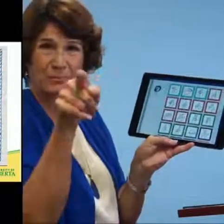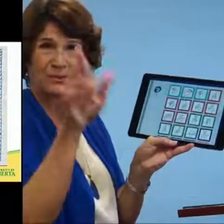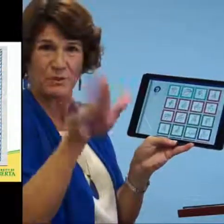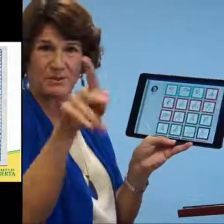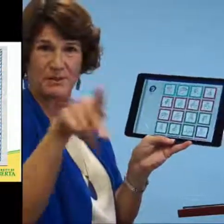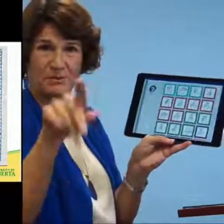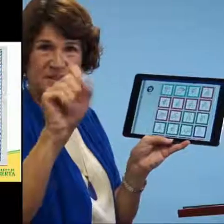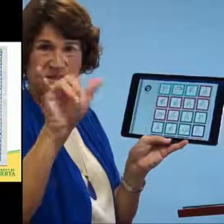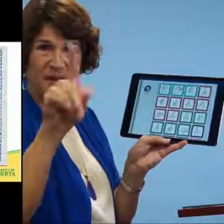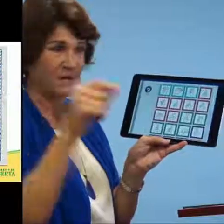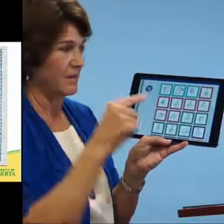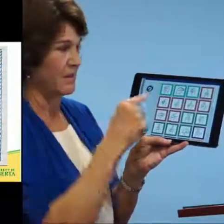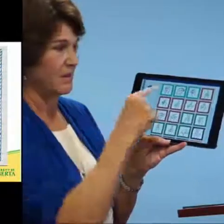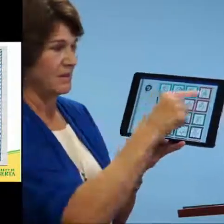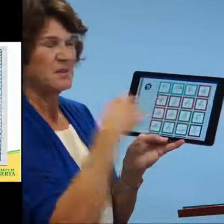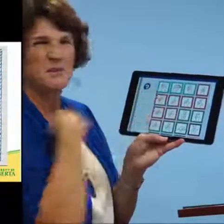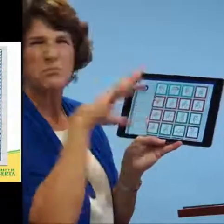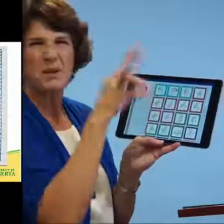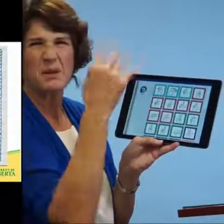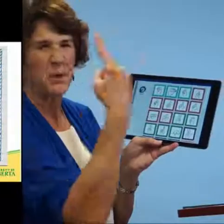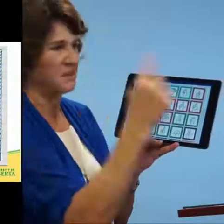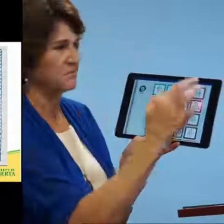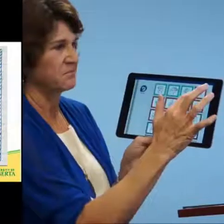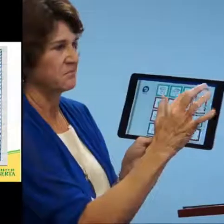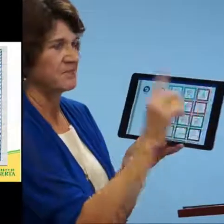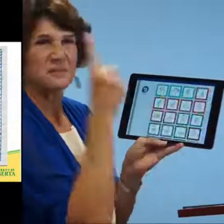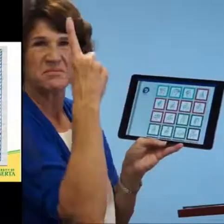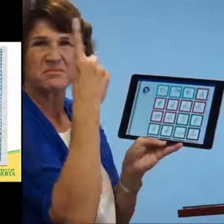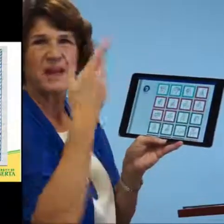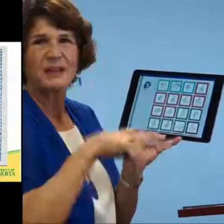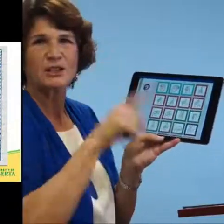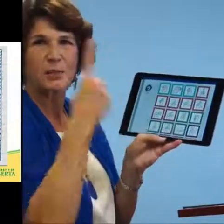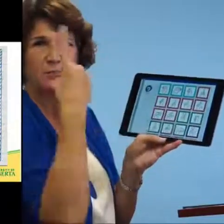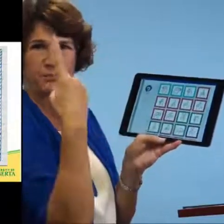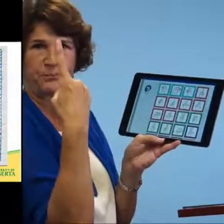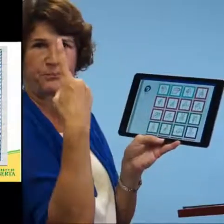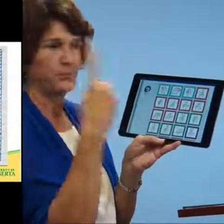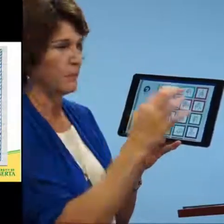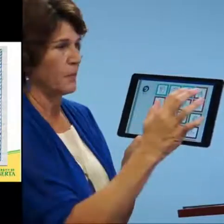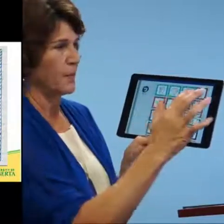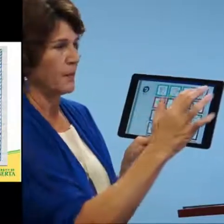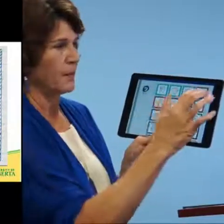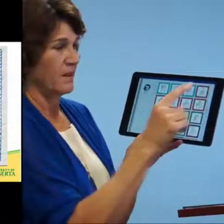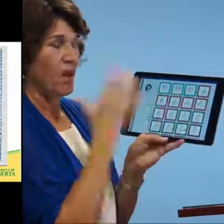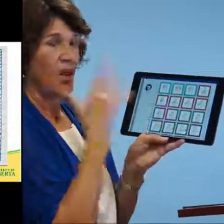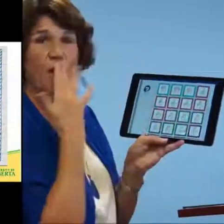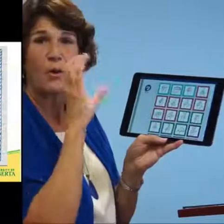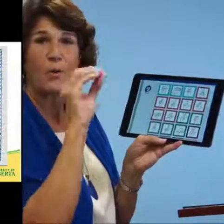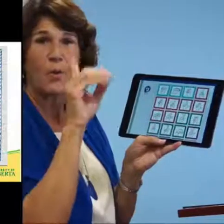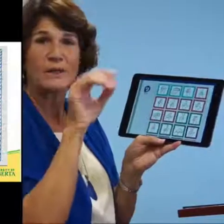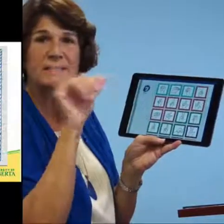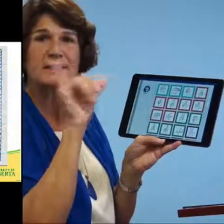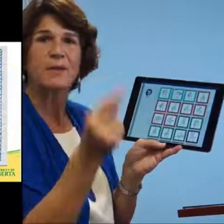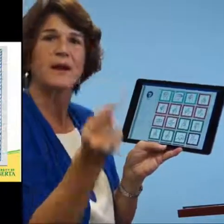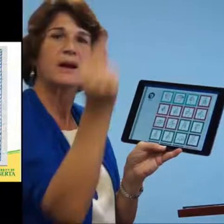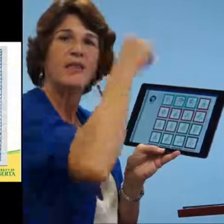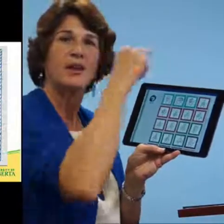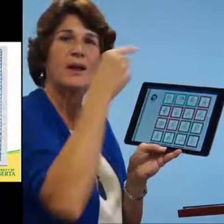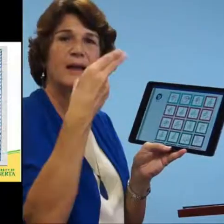And then the child screen would flip to this. Very similar to what's on the PowerPoint right now. So I'm going to pick the handshape one. And it's also